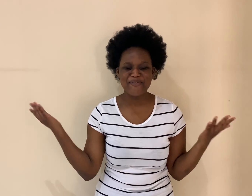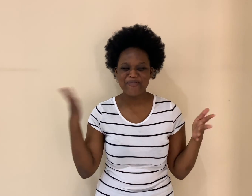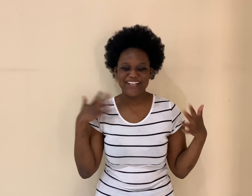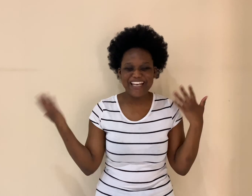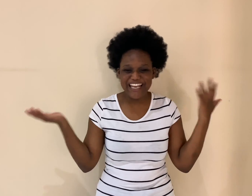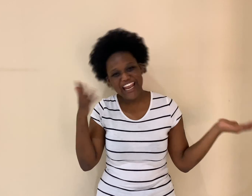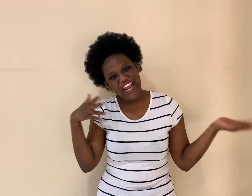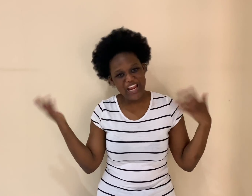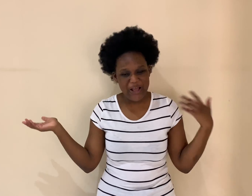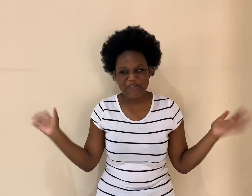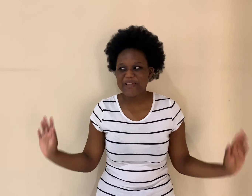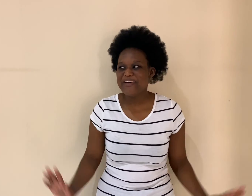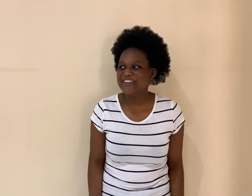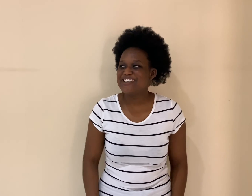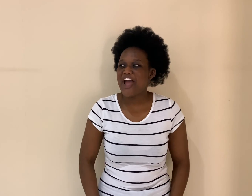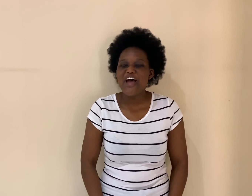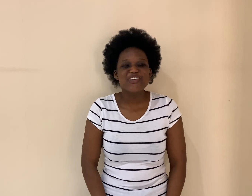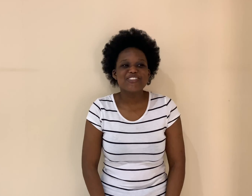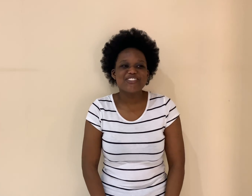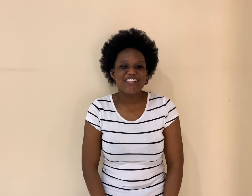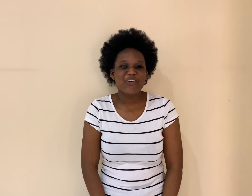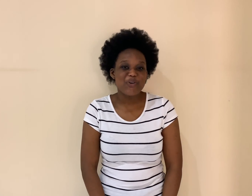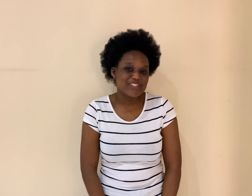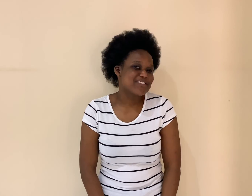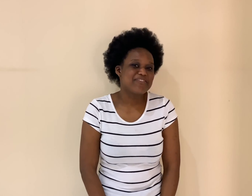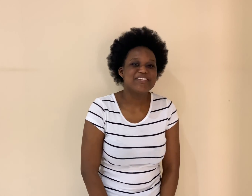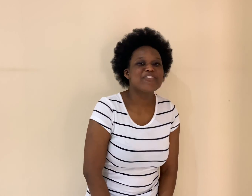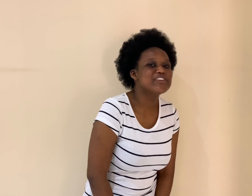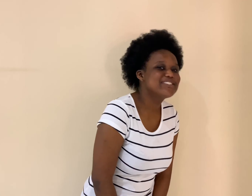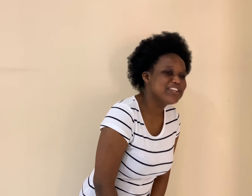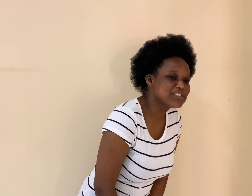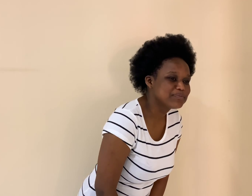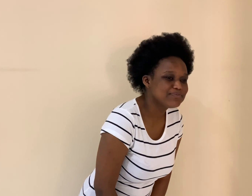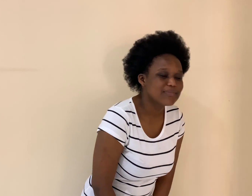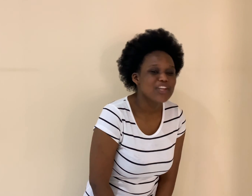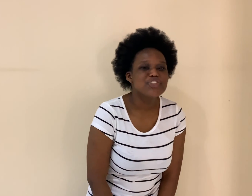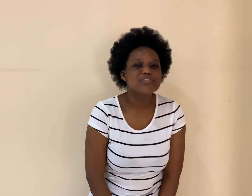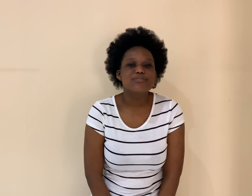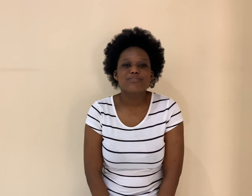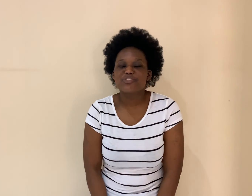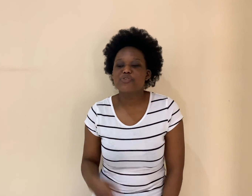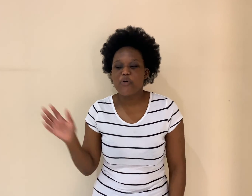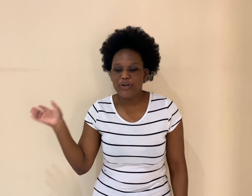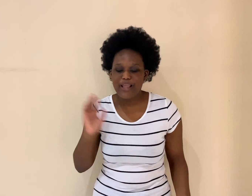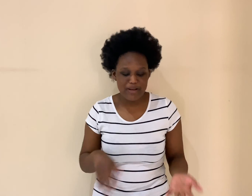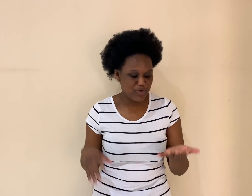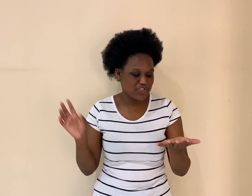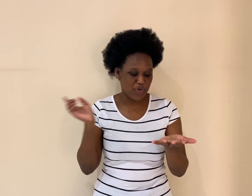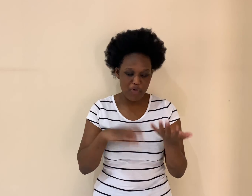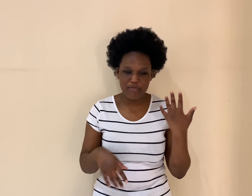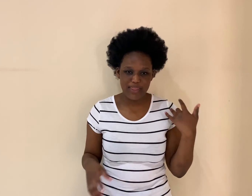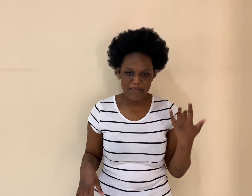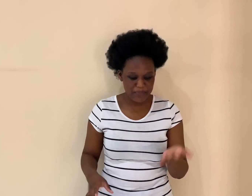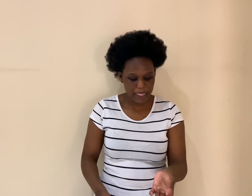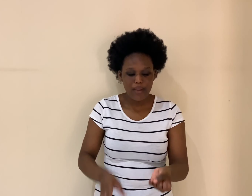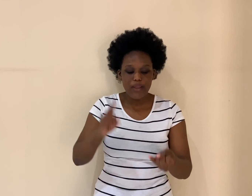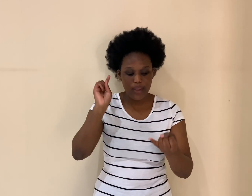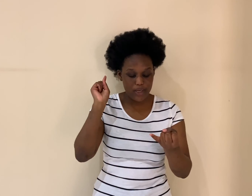I'm a bit, you know. But yeah, so those are the causes of deforestation. Just, just, go, yeah, let me just go over them. It